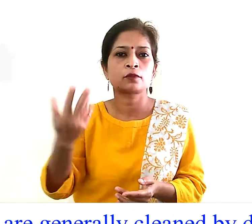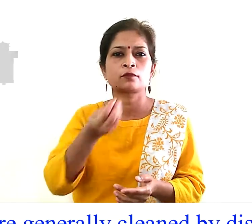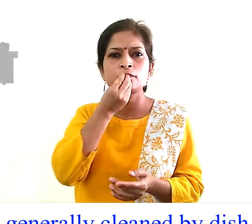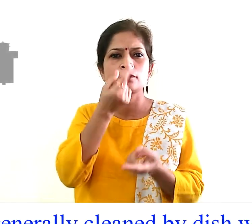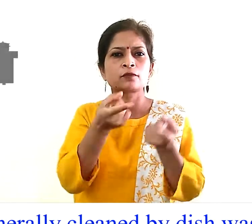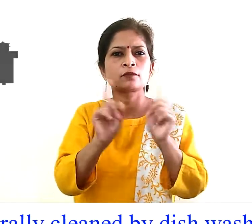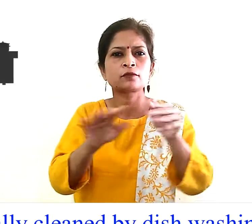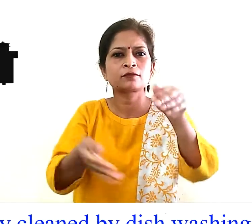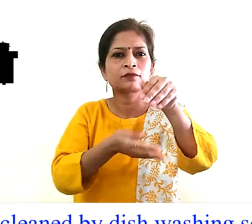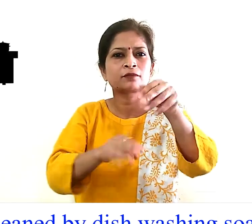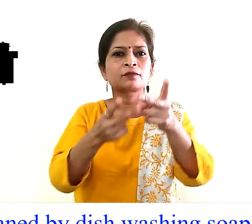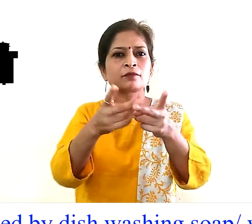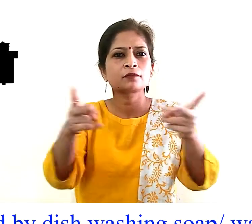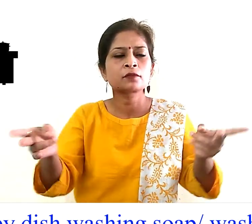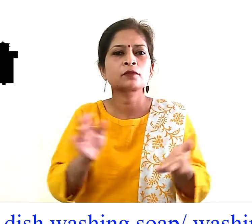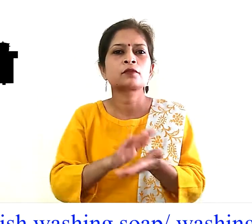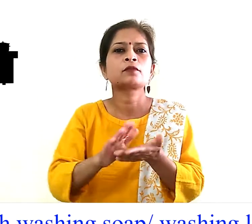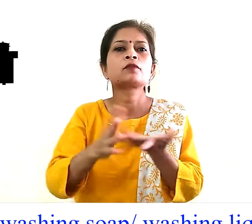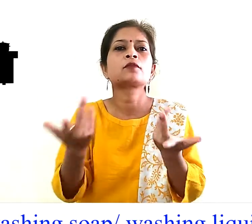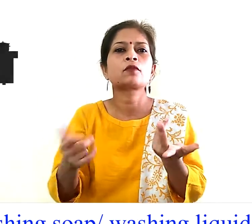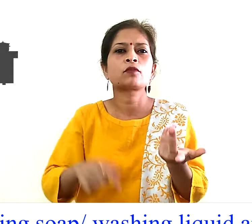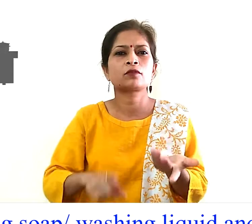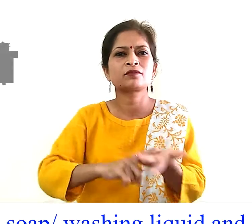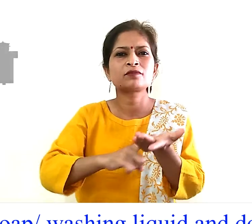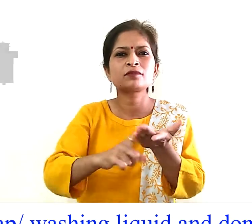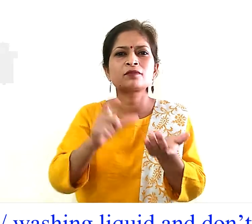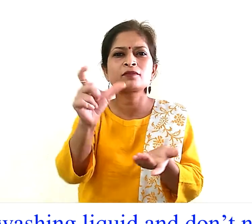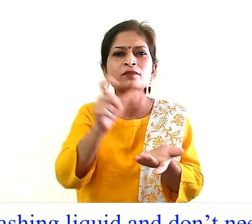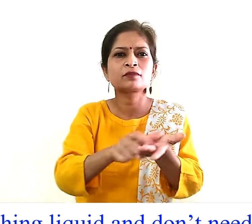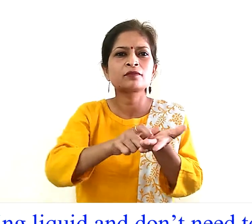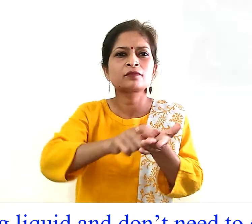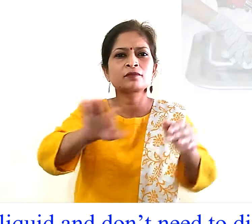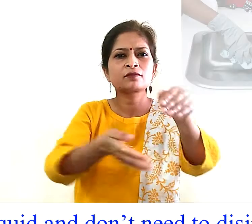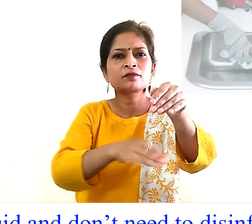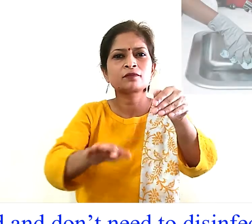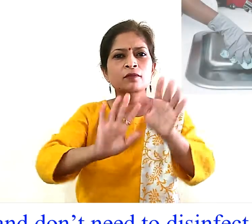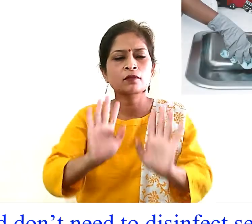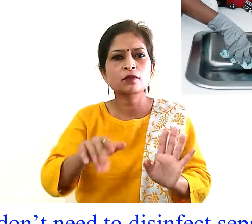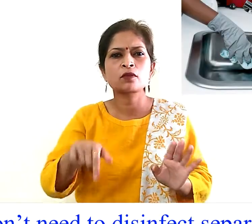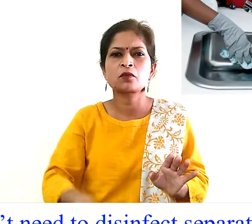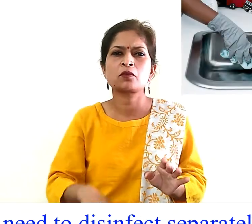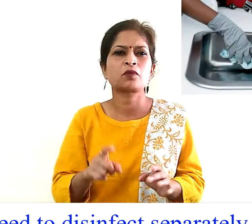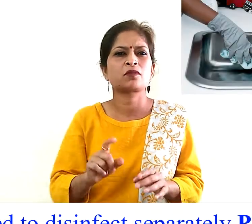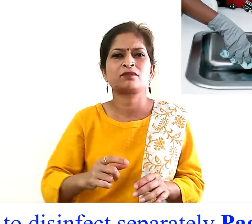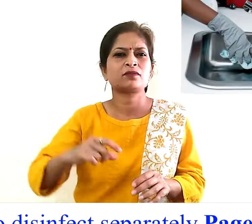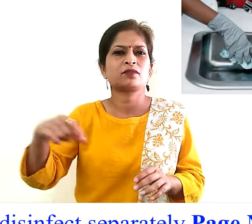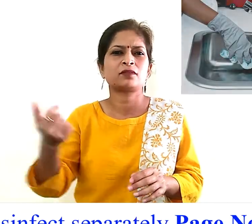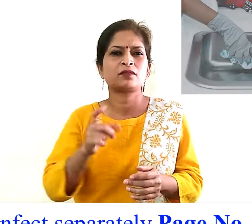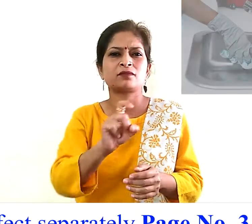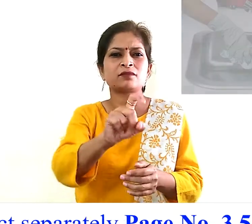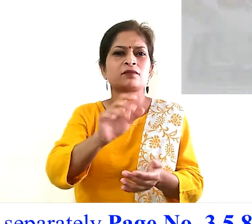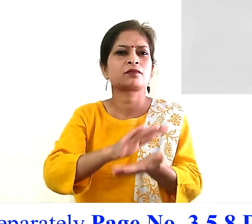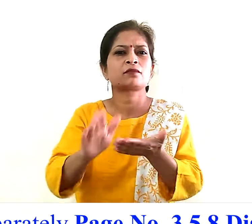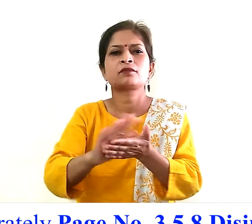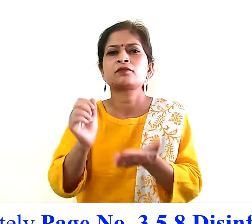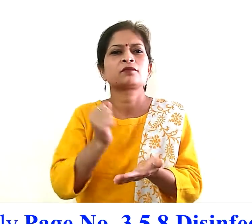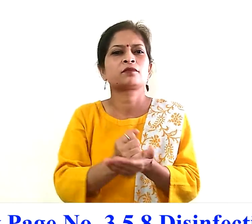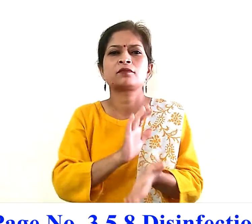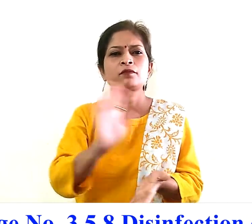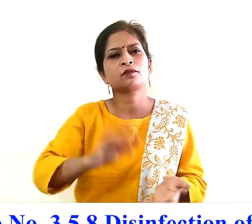kitchen wares are generally cleaned by dishwashing soap washing liquid and don't need to be disinfected separately page